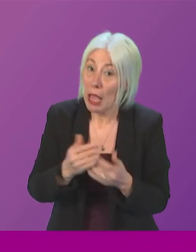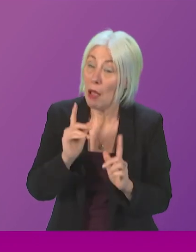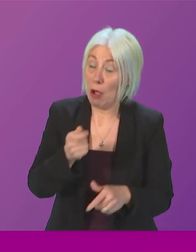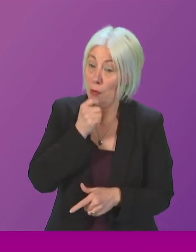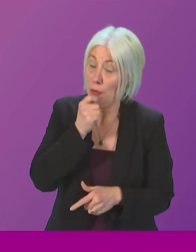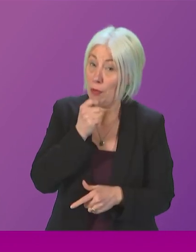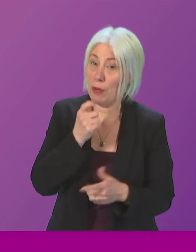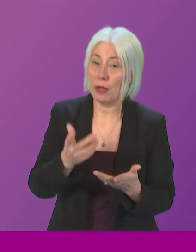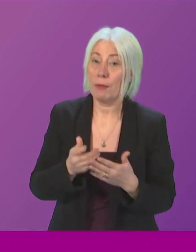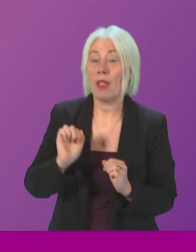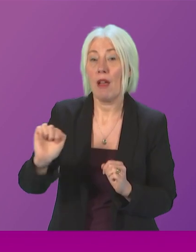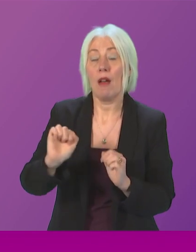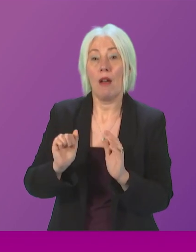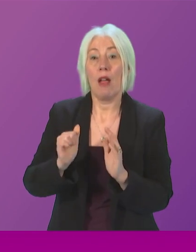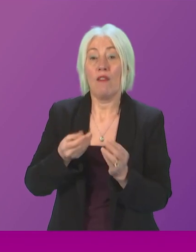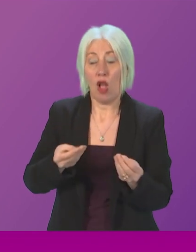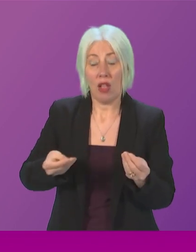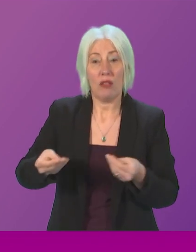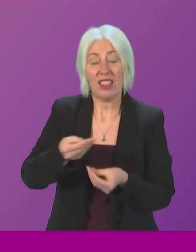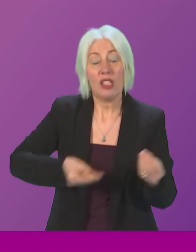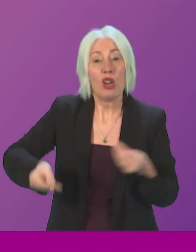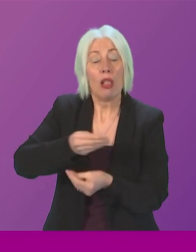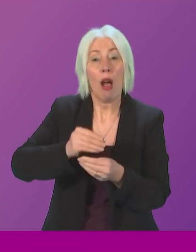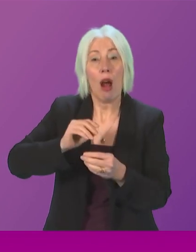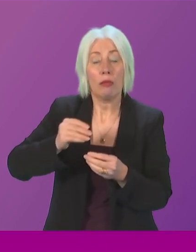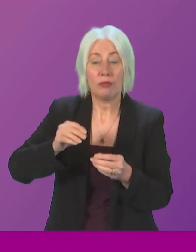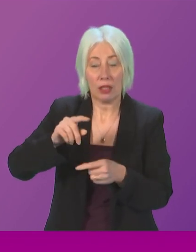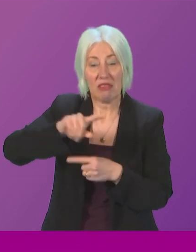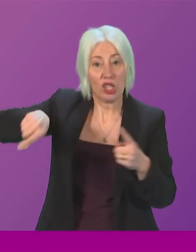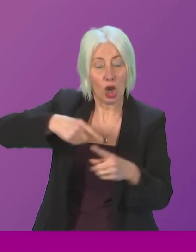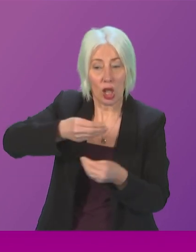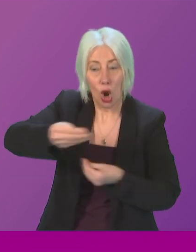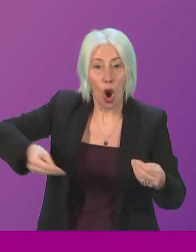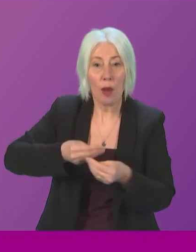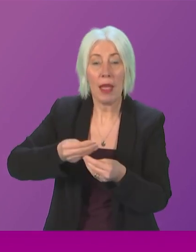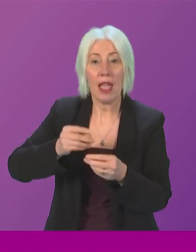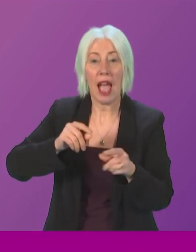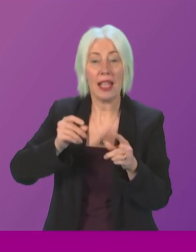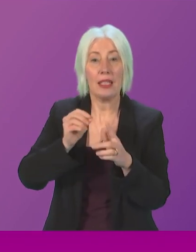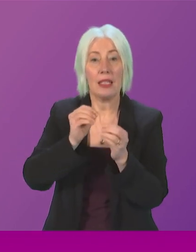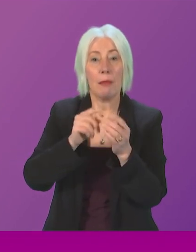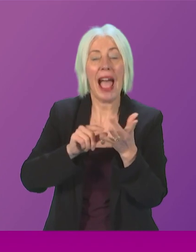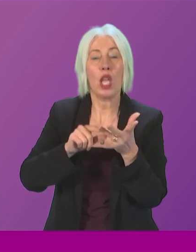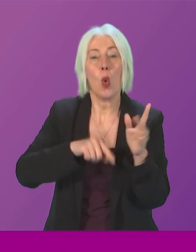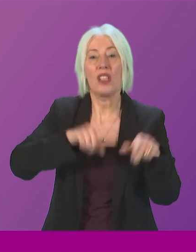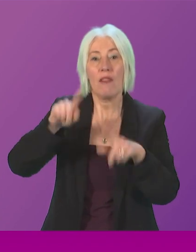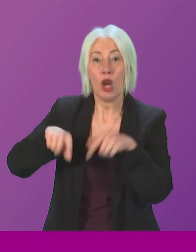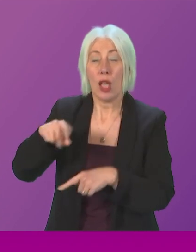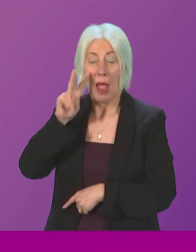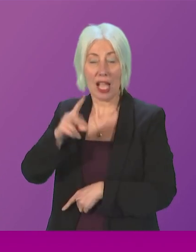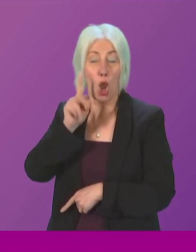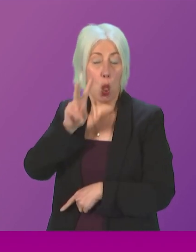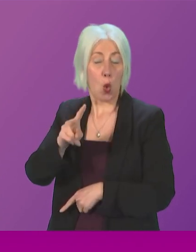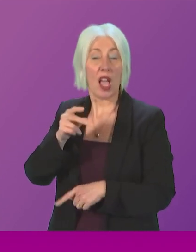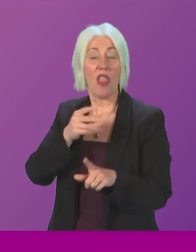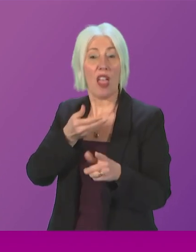the minister for green skills for the circular economy and biodiversity has asked zero waste Scotland to examine the environmental impact of such